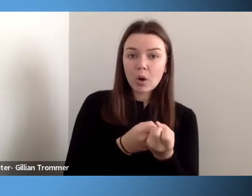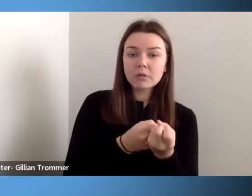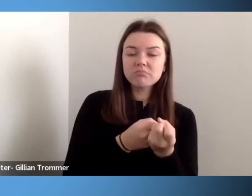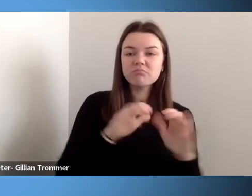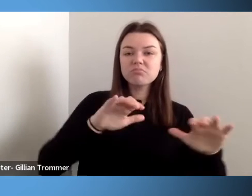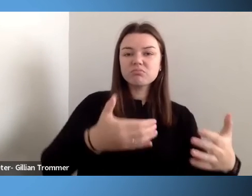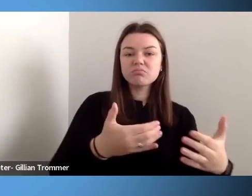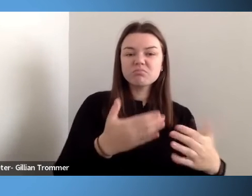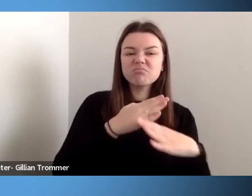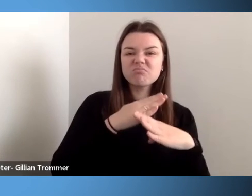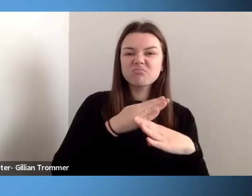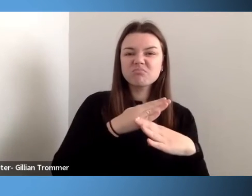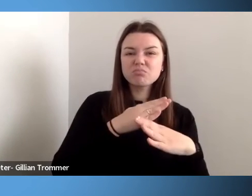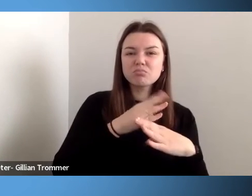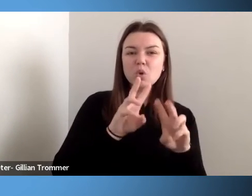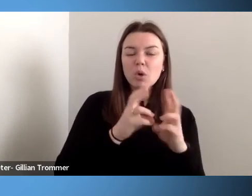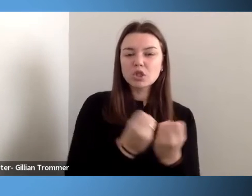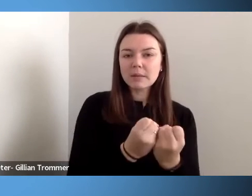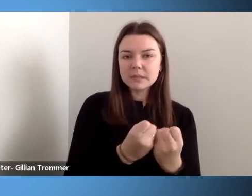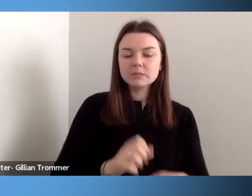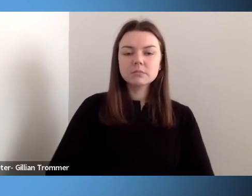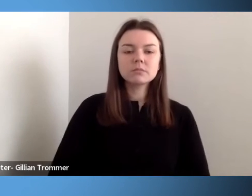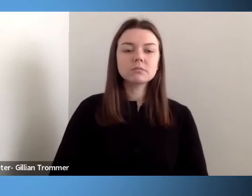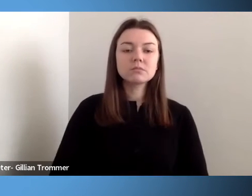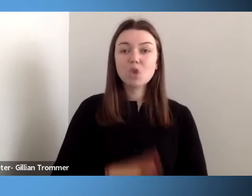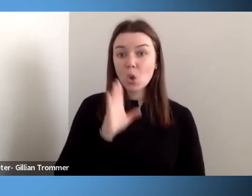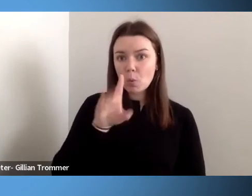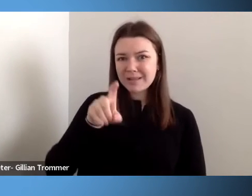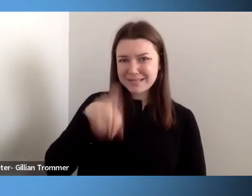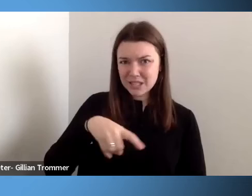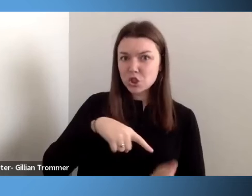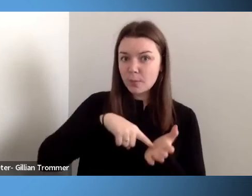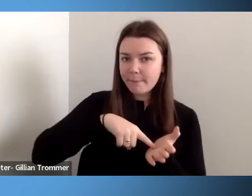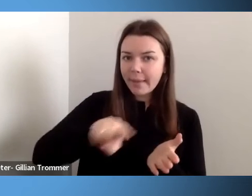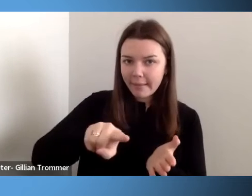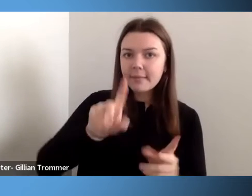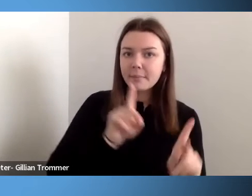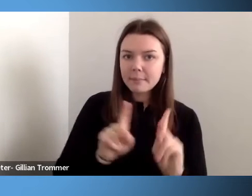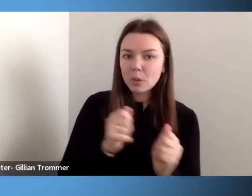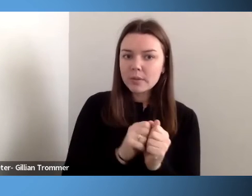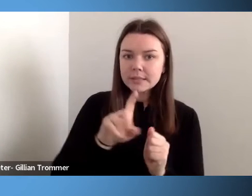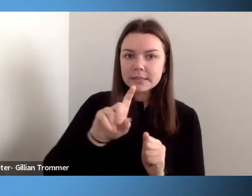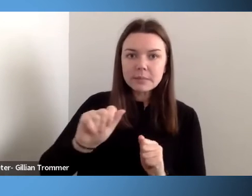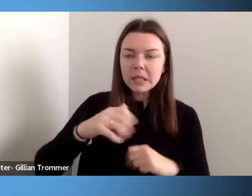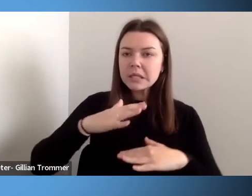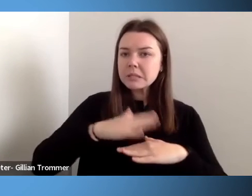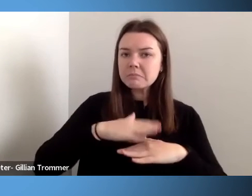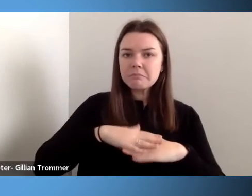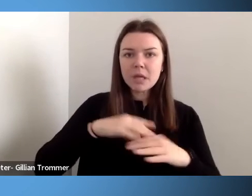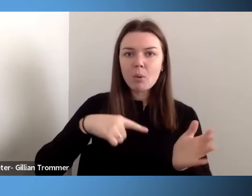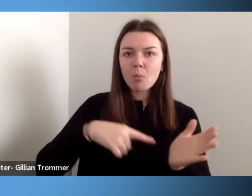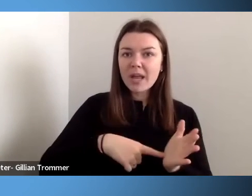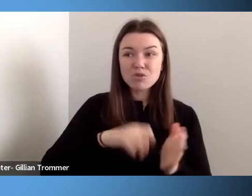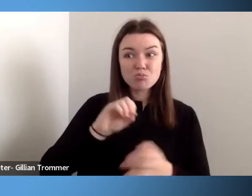They will need to be able to pay individuals with disabilities the minimum wage or higher, right?